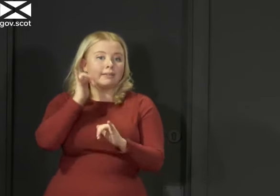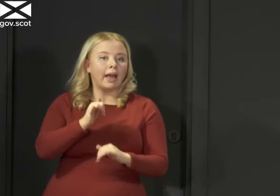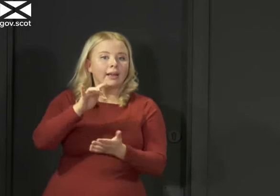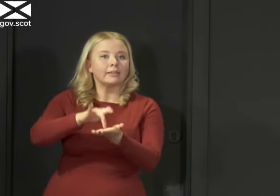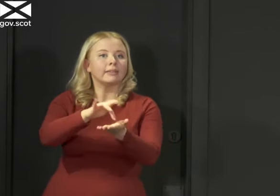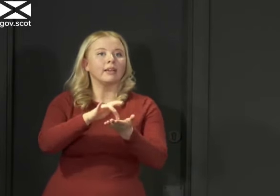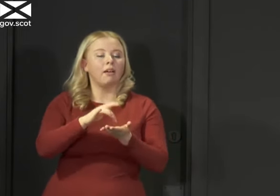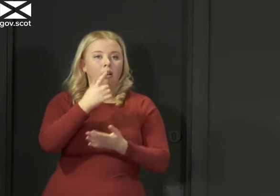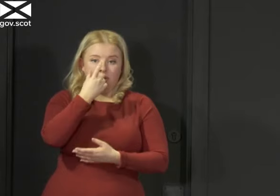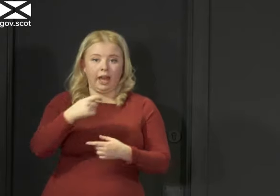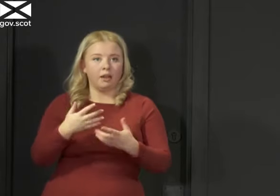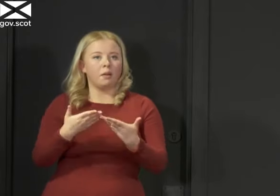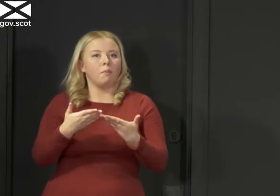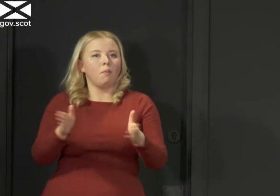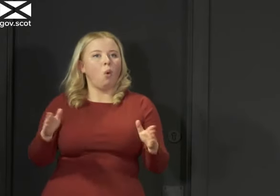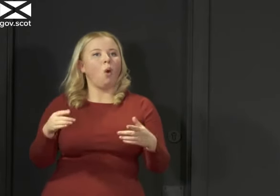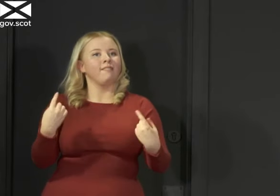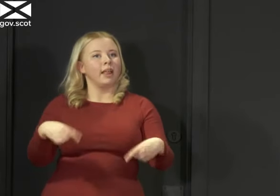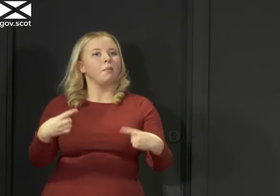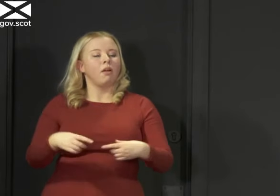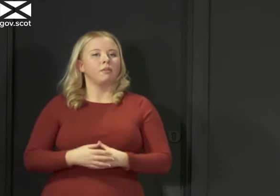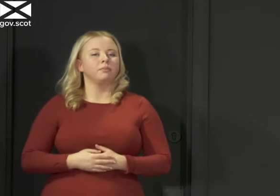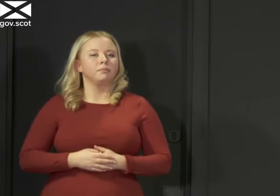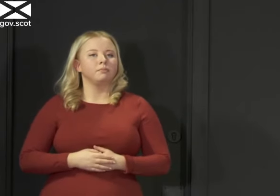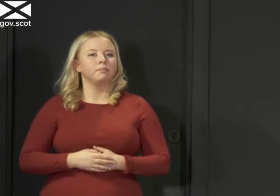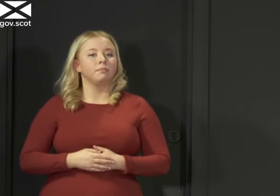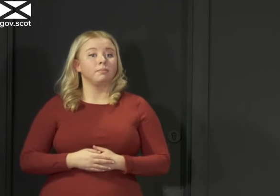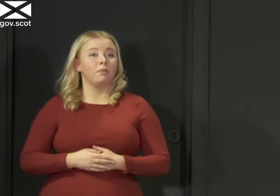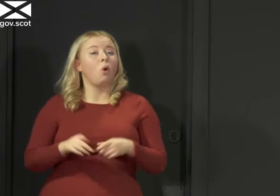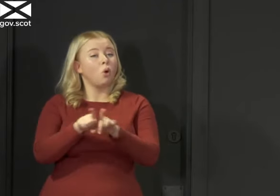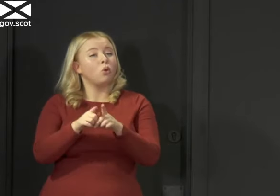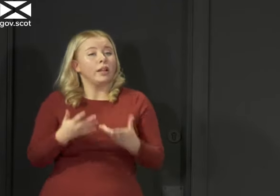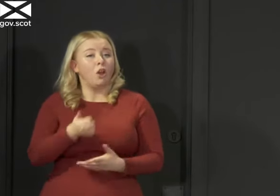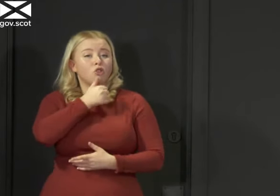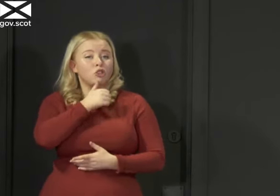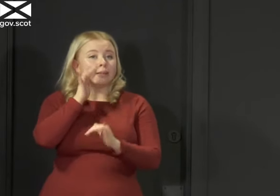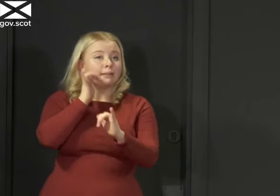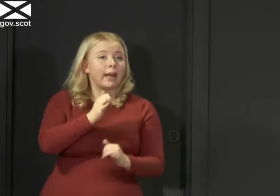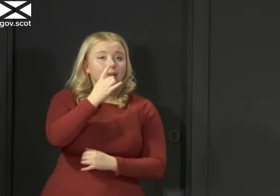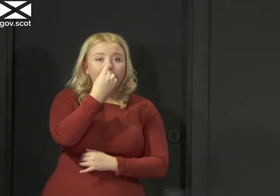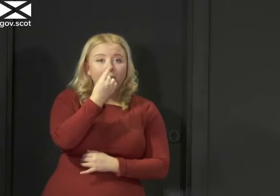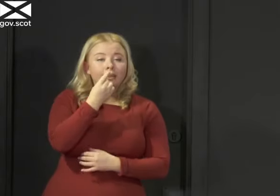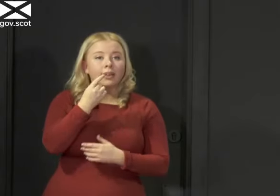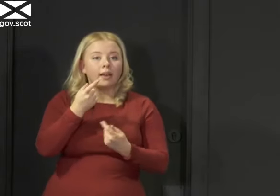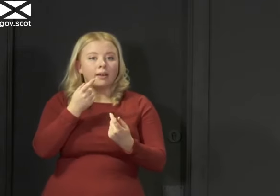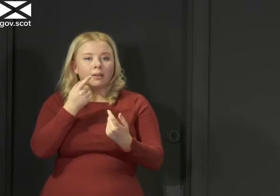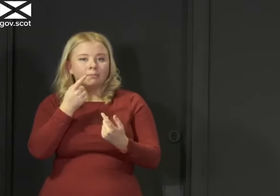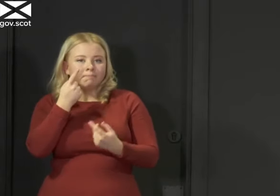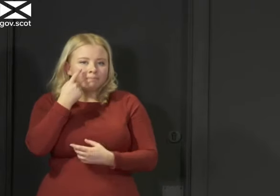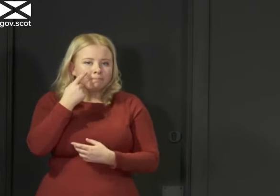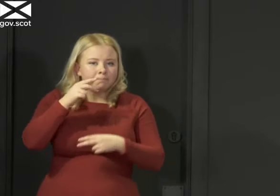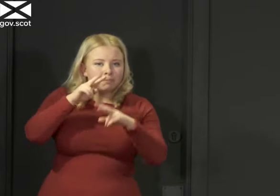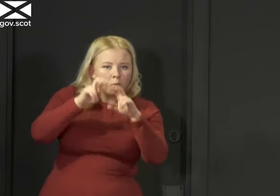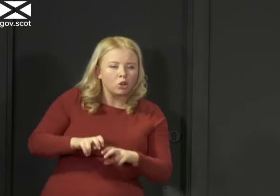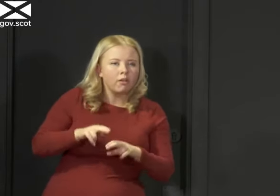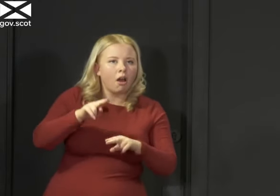Finally, as I've covered before, we're also now using testing capacity for monitoring purposes to test the prevalence of